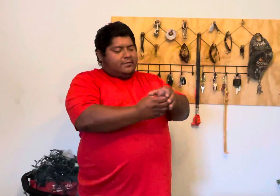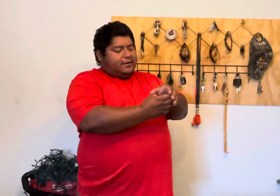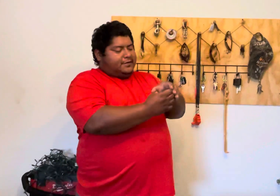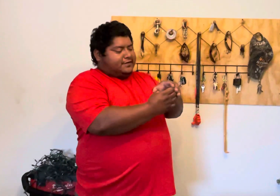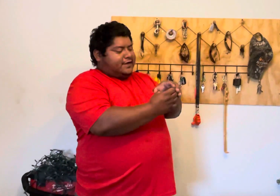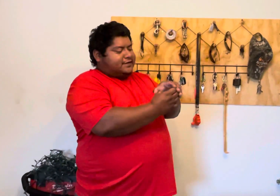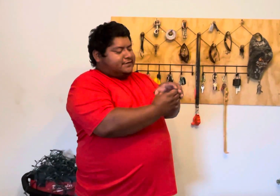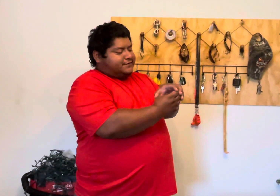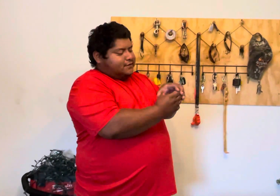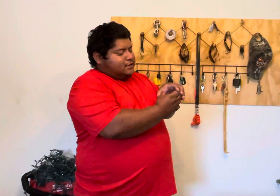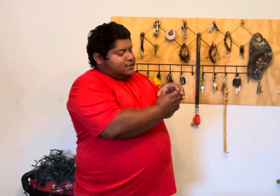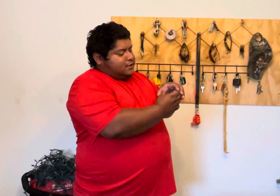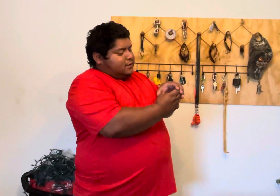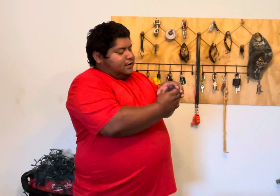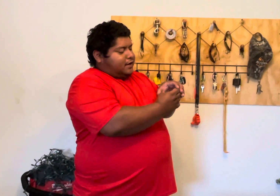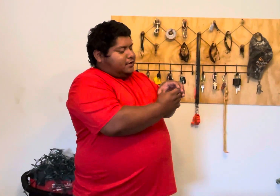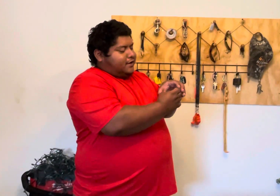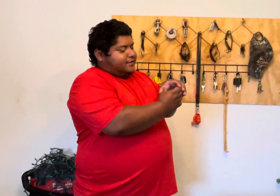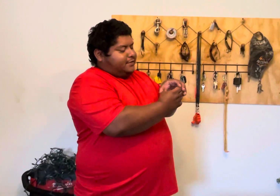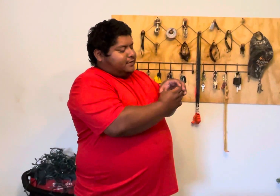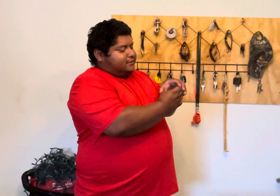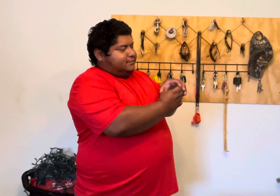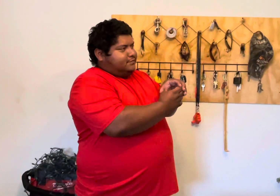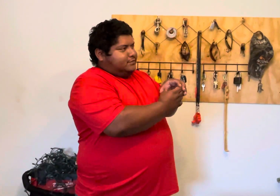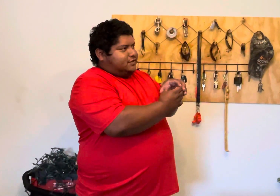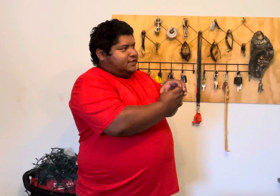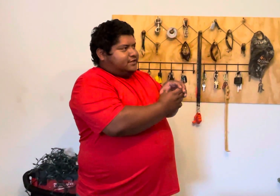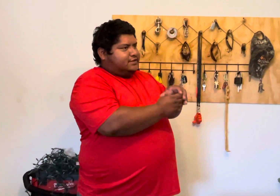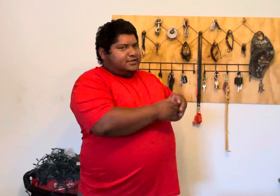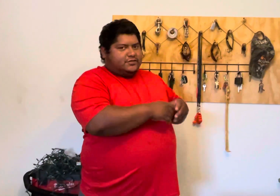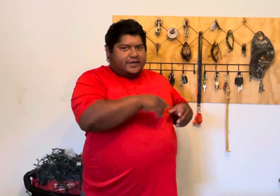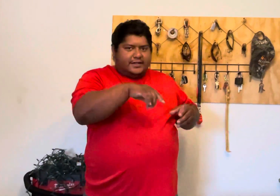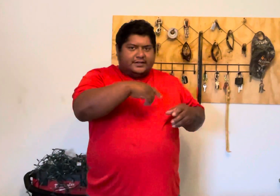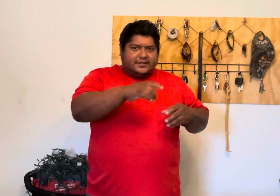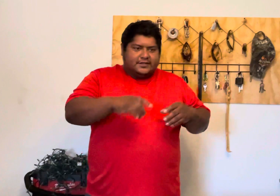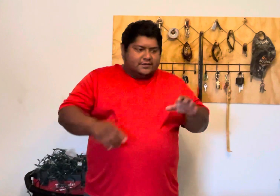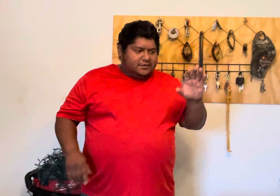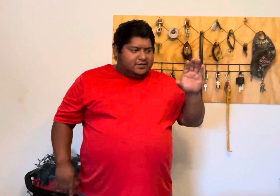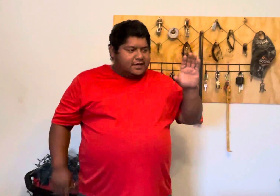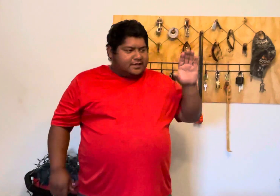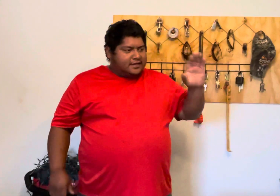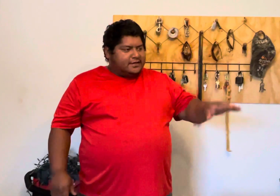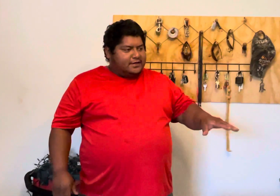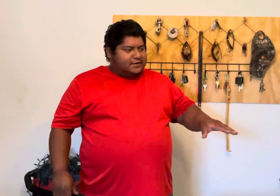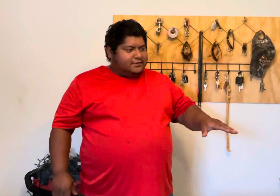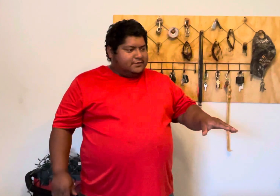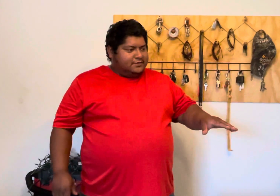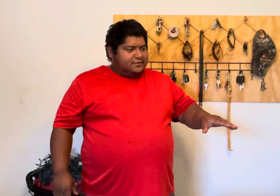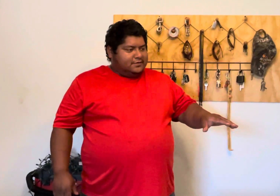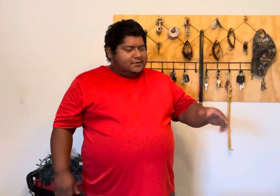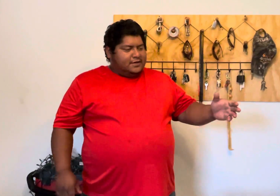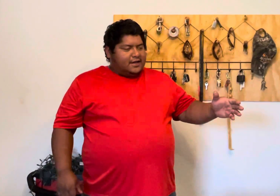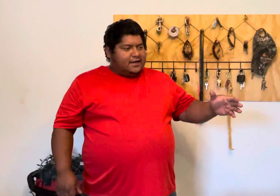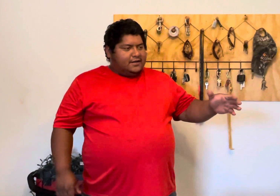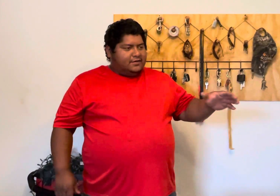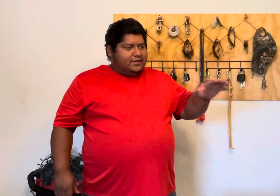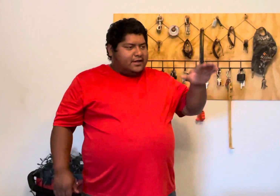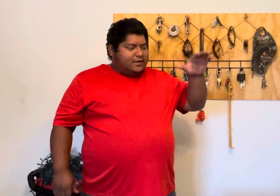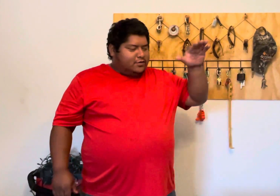maybe the size of i don't know i'd say about two or three inches radius you take that down and it will